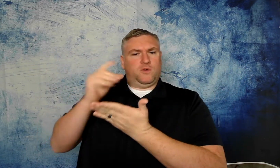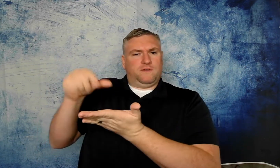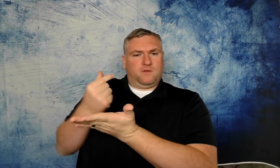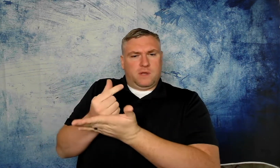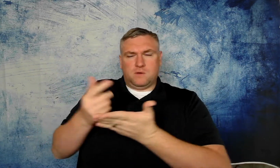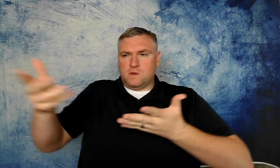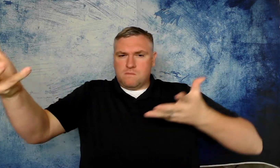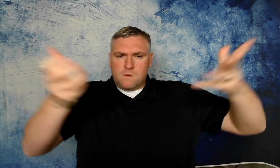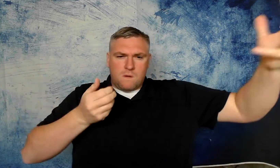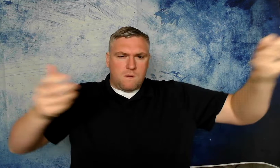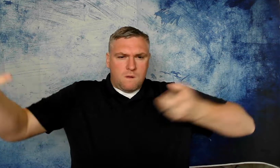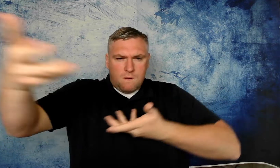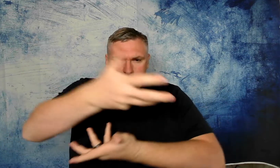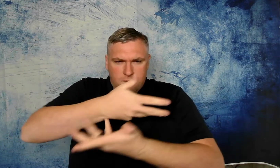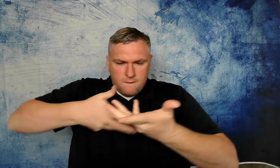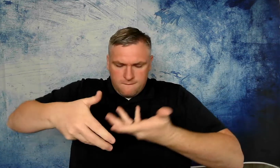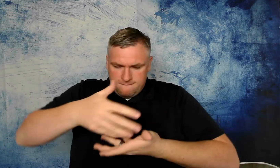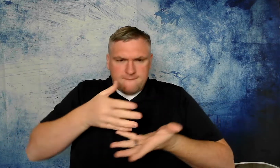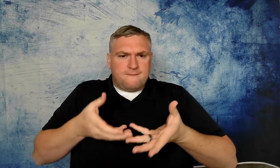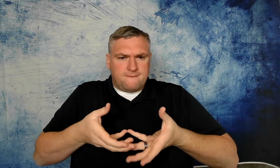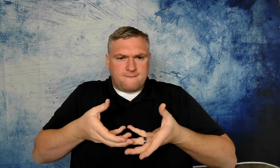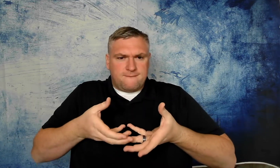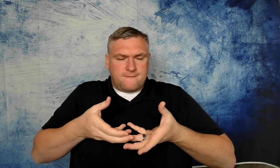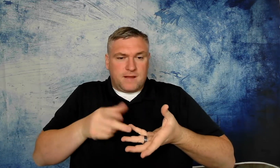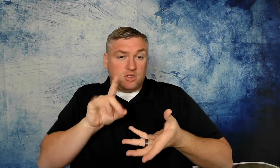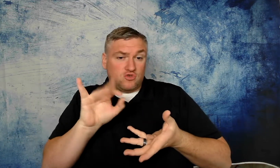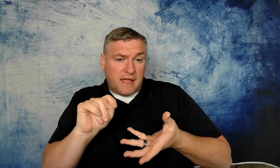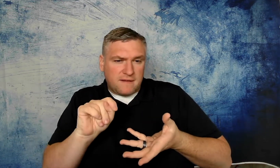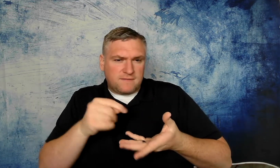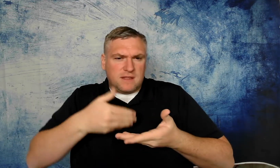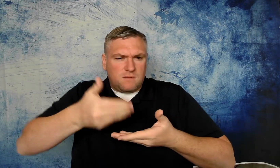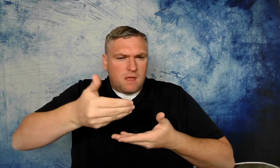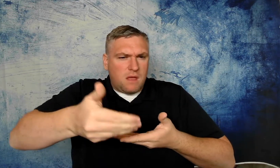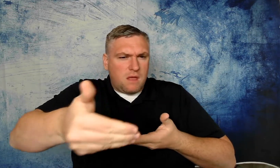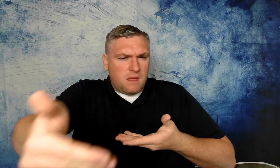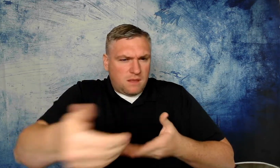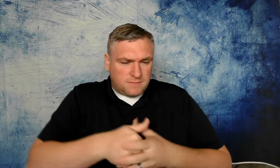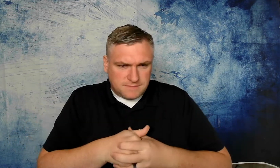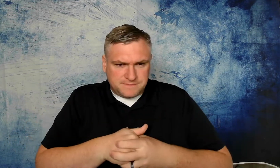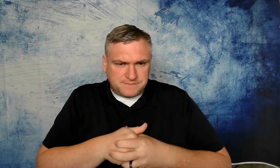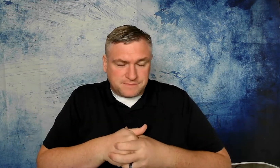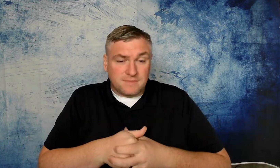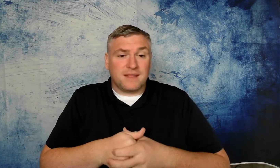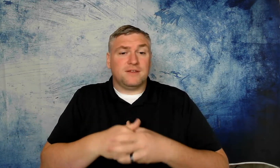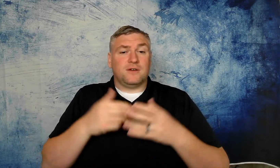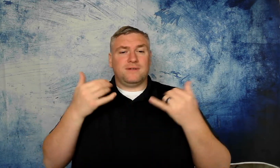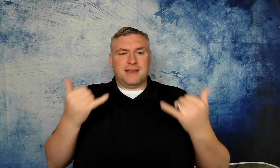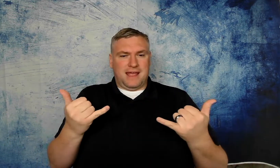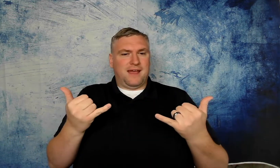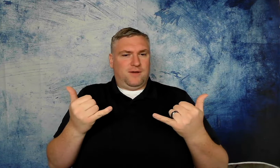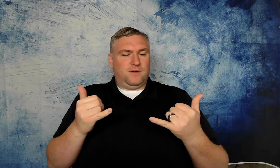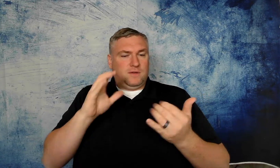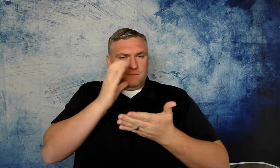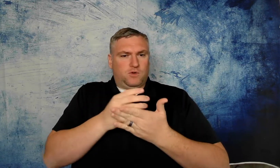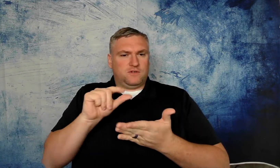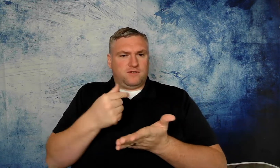in their general portrait of a graduate and pulled in their resources and we created drafts and then worked through that